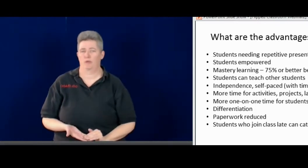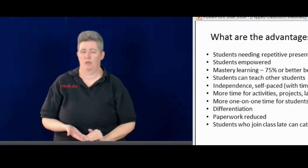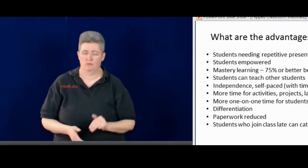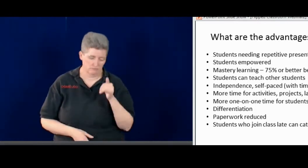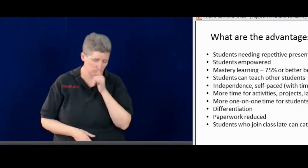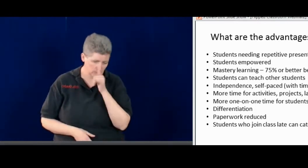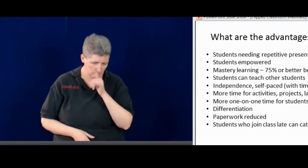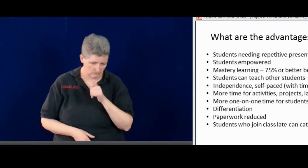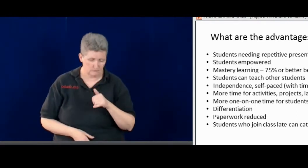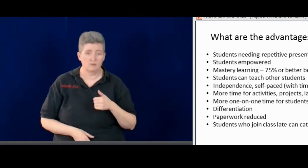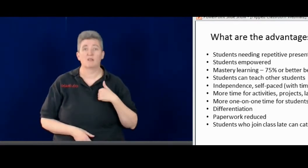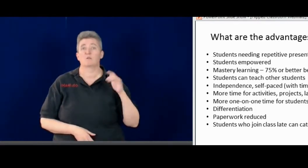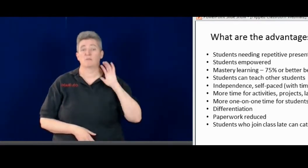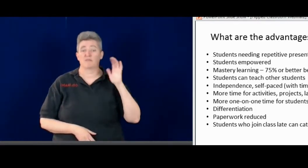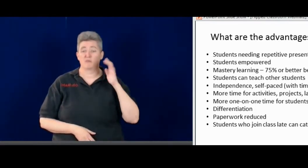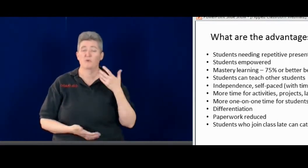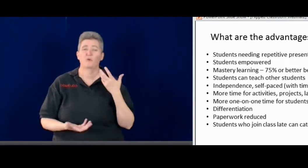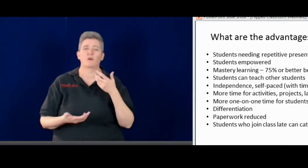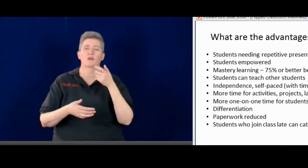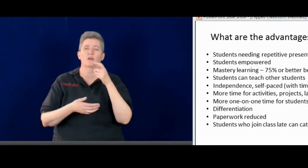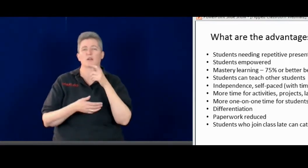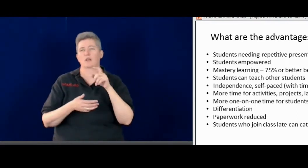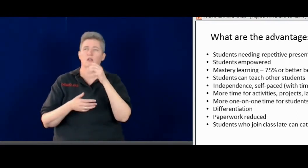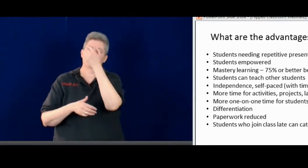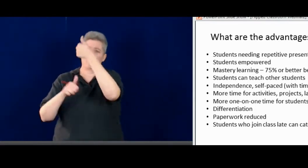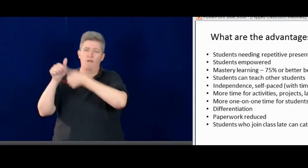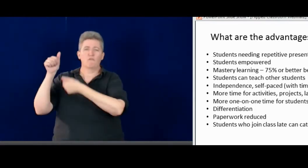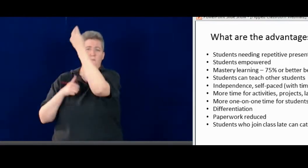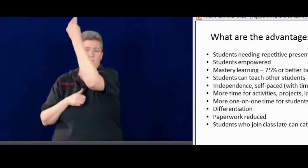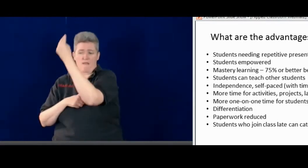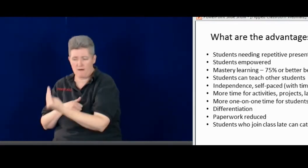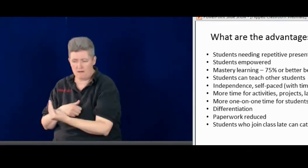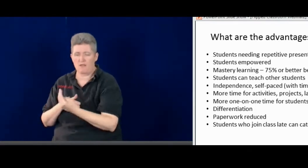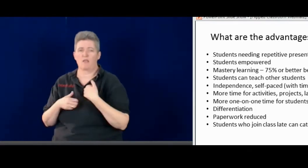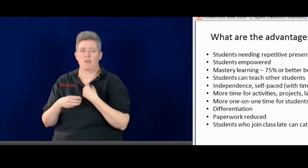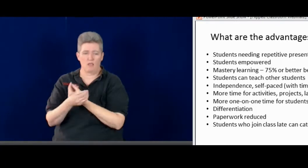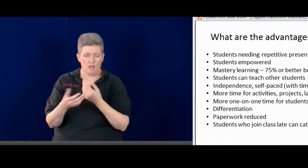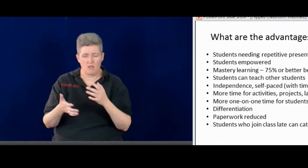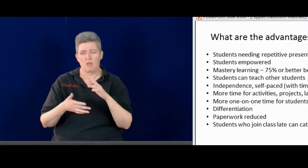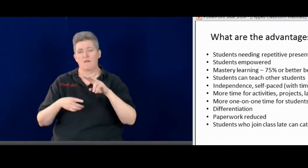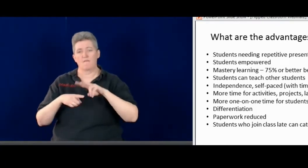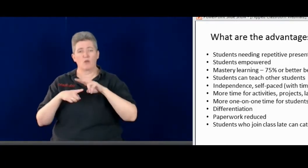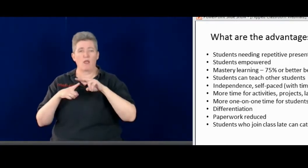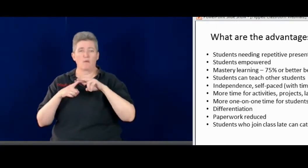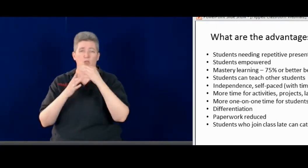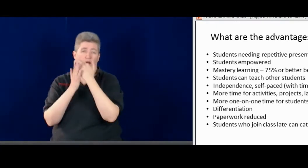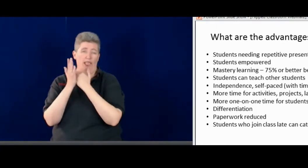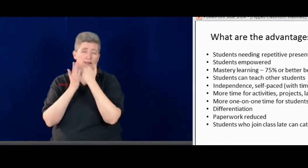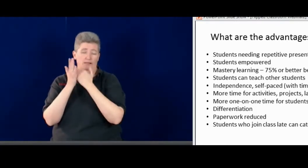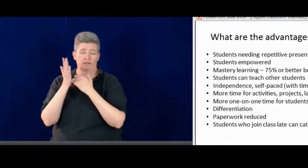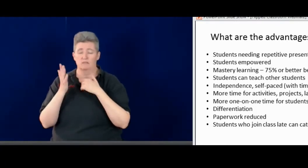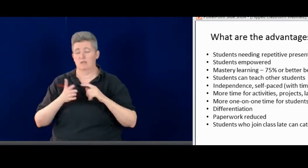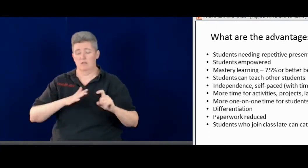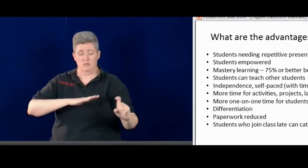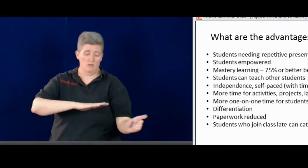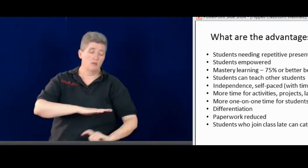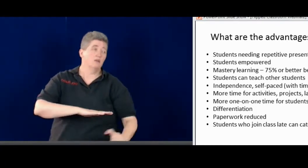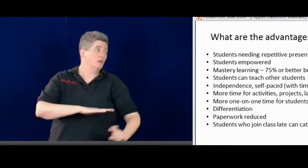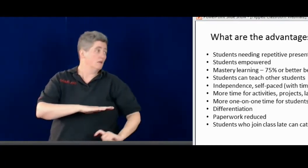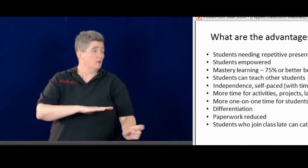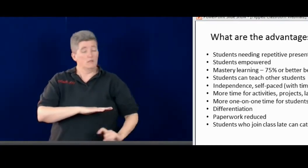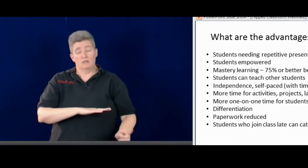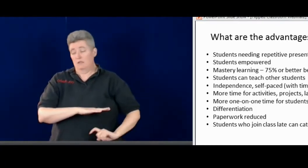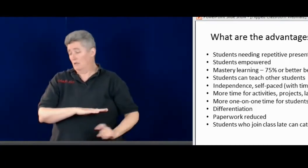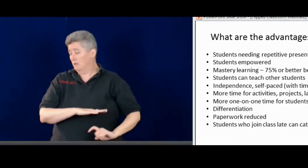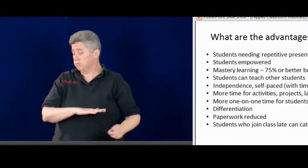And my paperwork has decreased so much. Before, every Monday, I would have the vocabulary